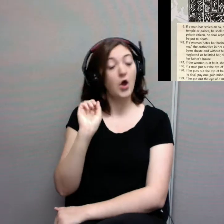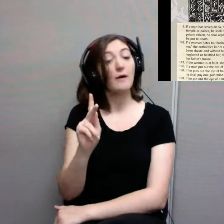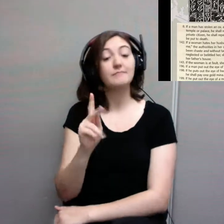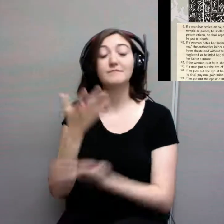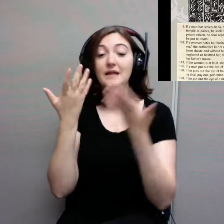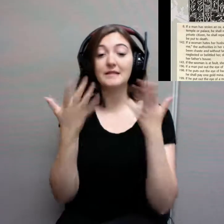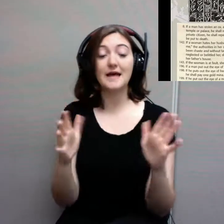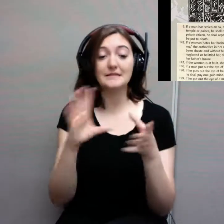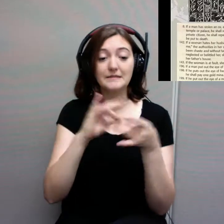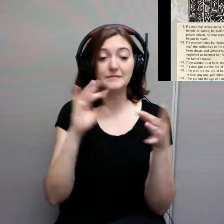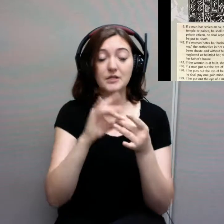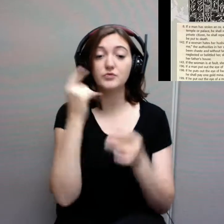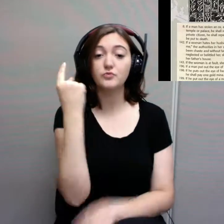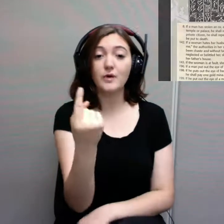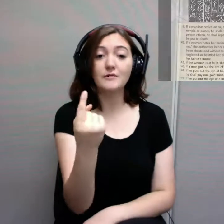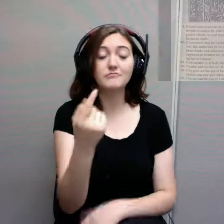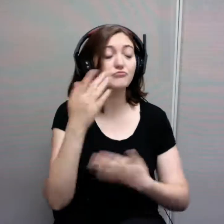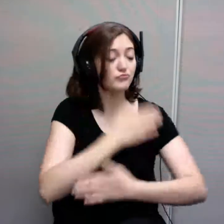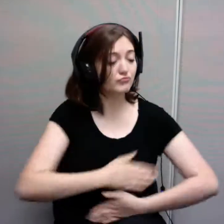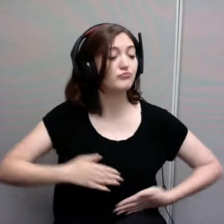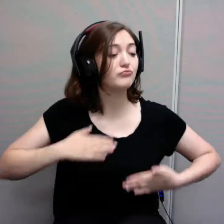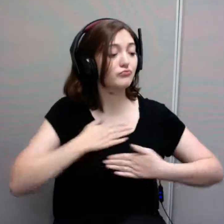Mesopotamia. Thanks for watching.